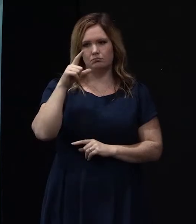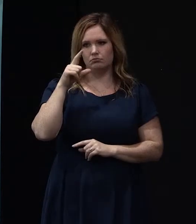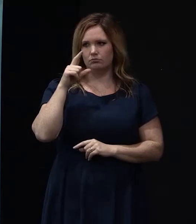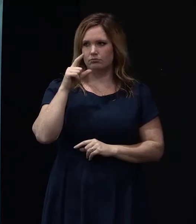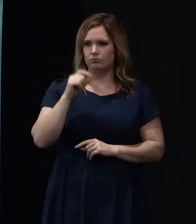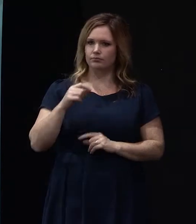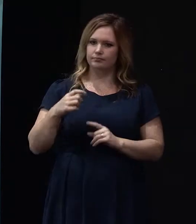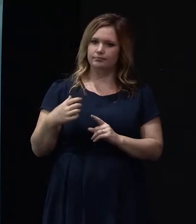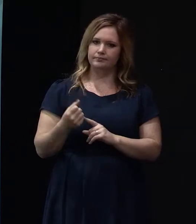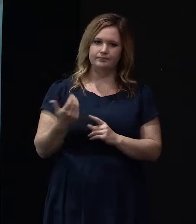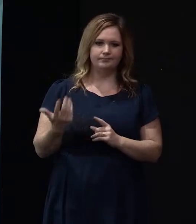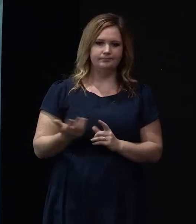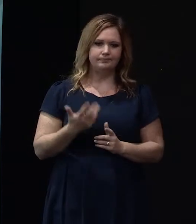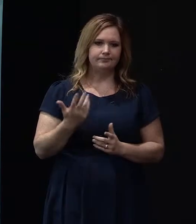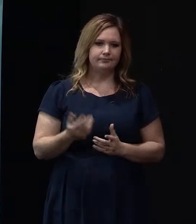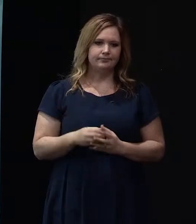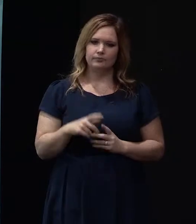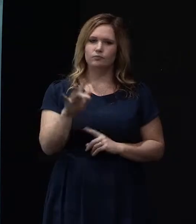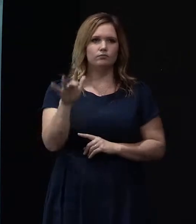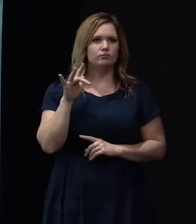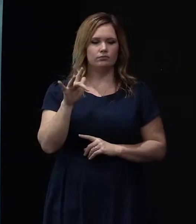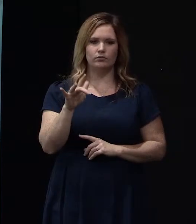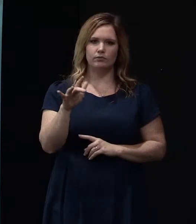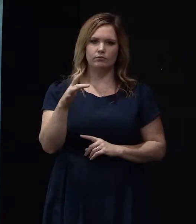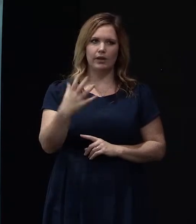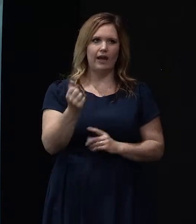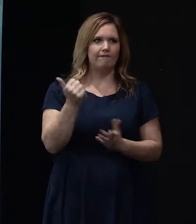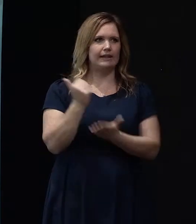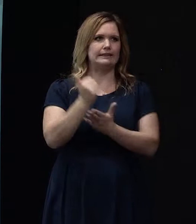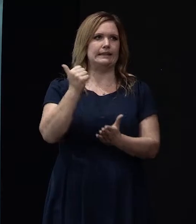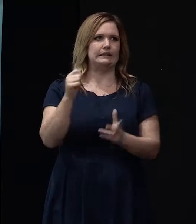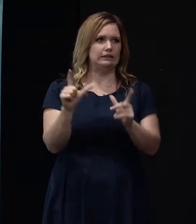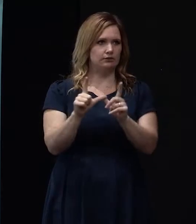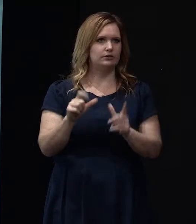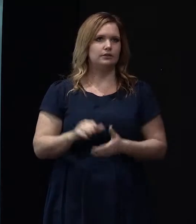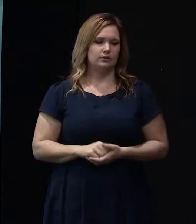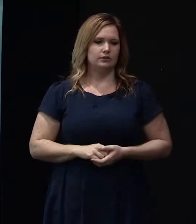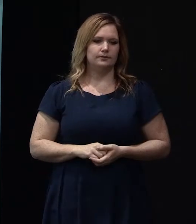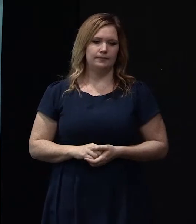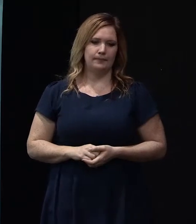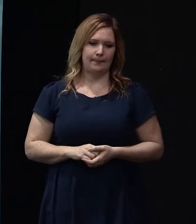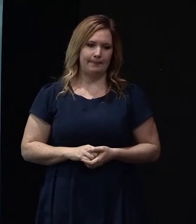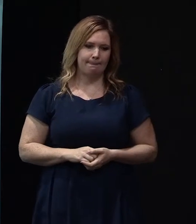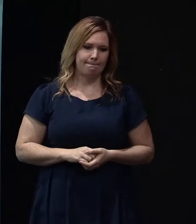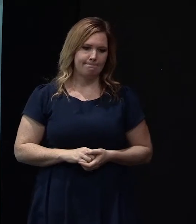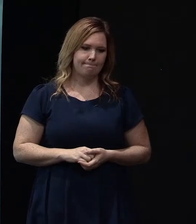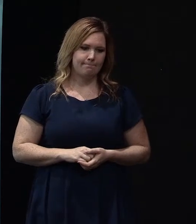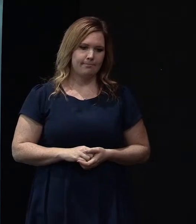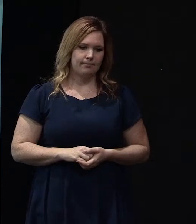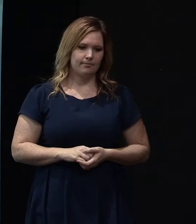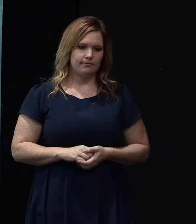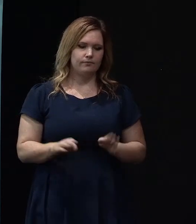you know, you've automatically got a consent. The other thing too is for